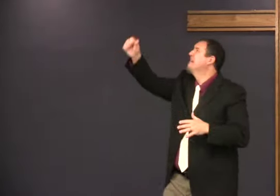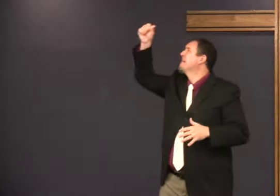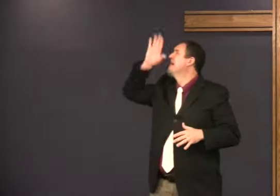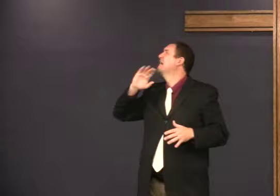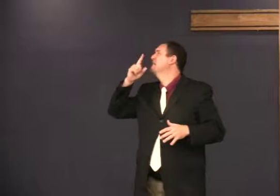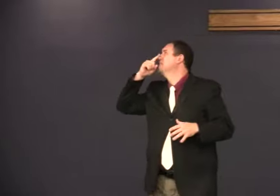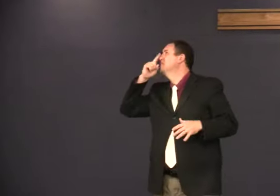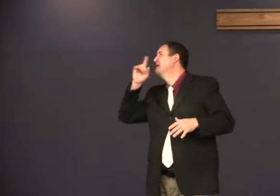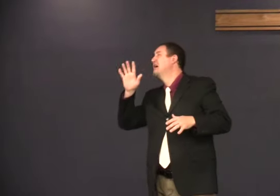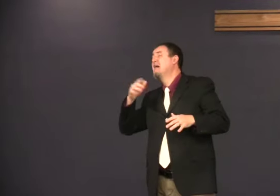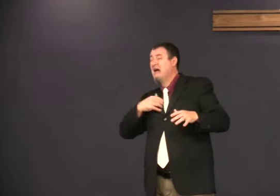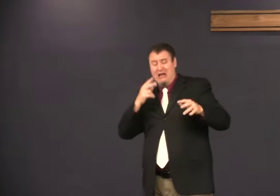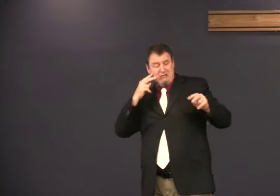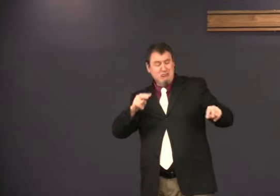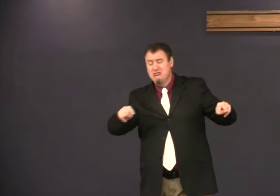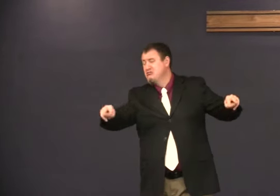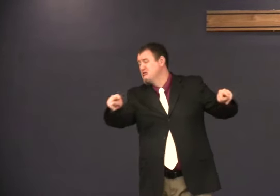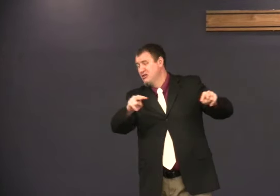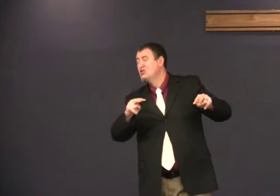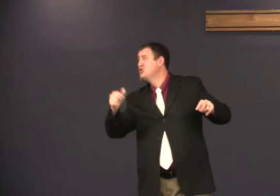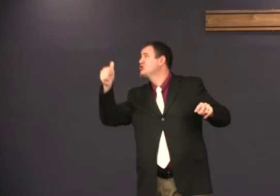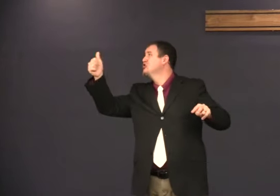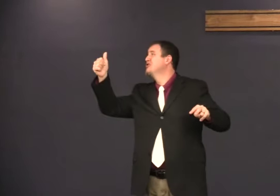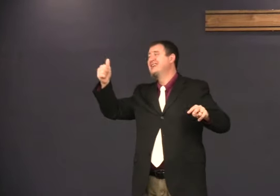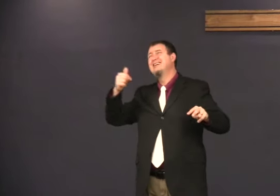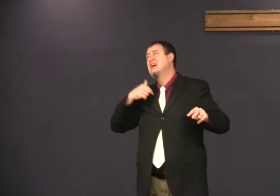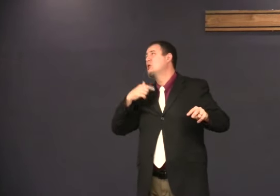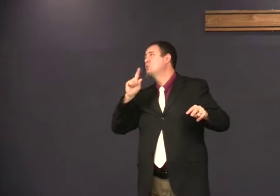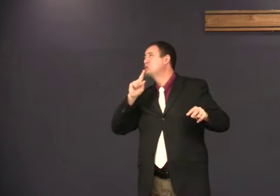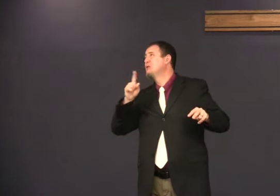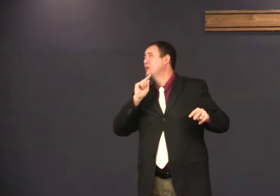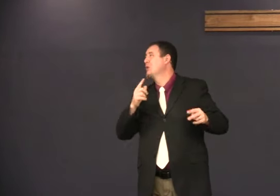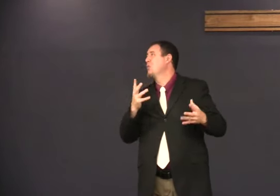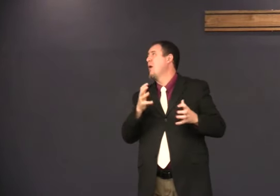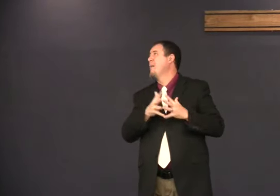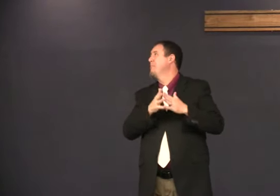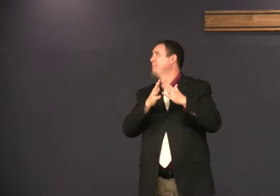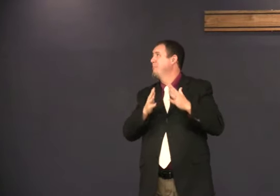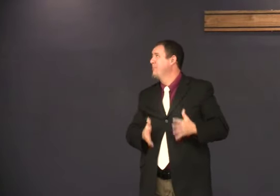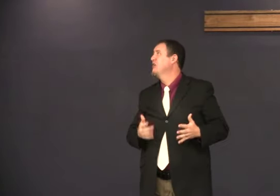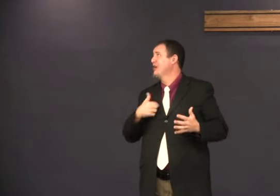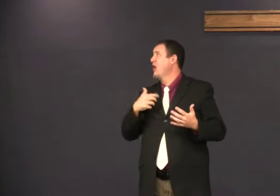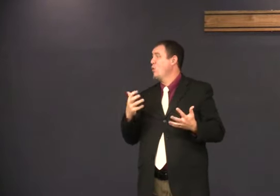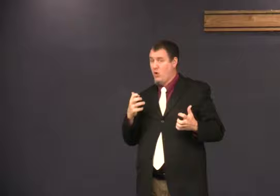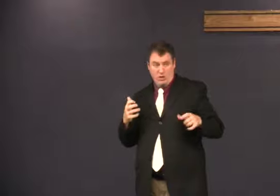Before you were born, did you say, God, please, I really, really want to be an American?